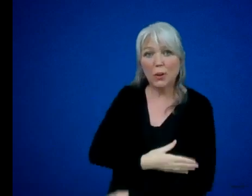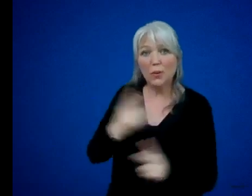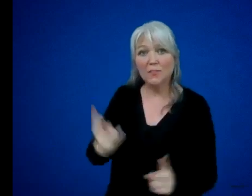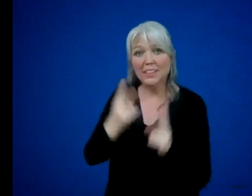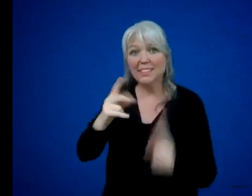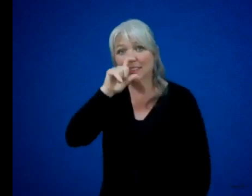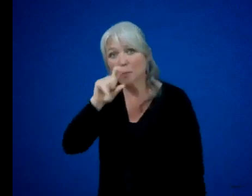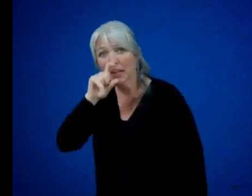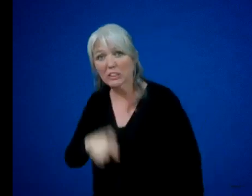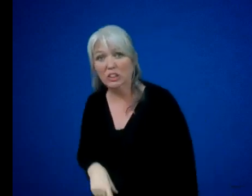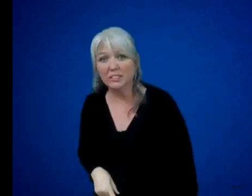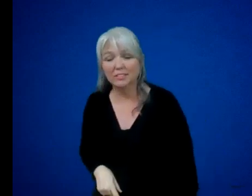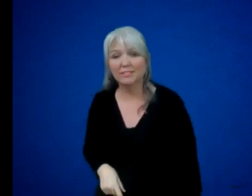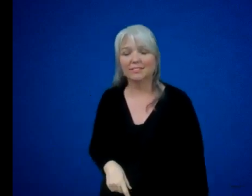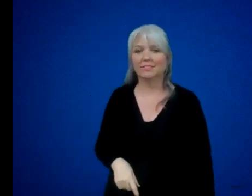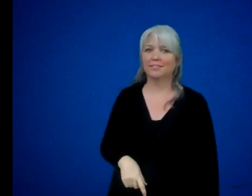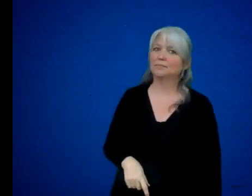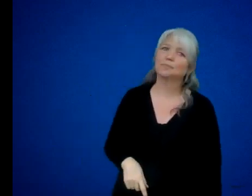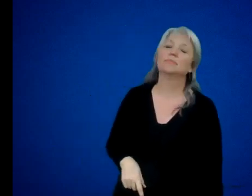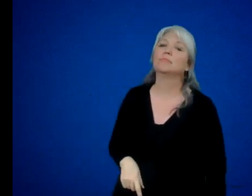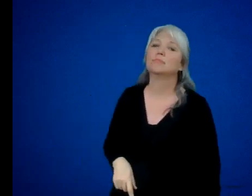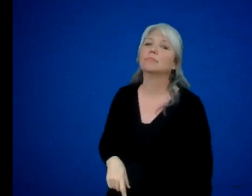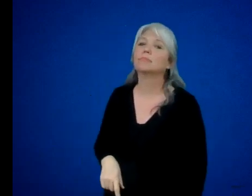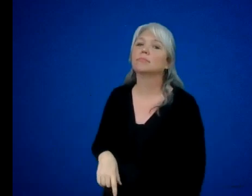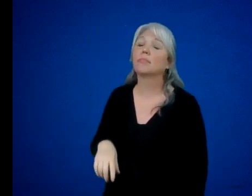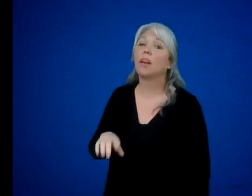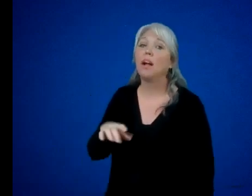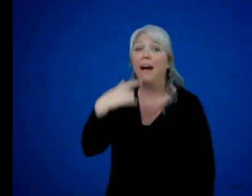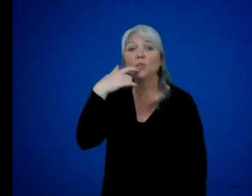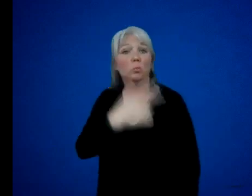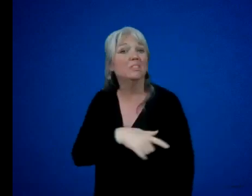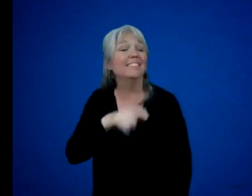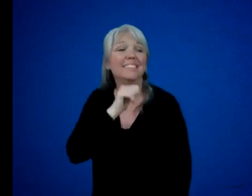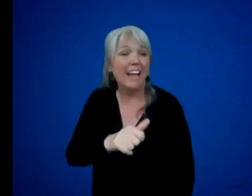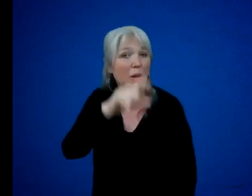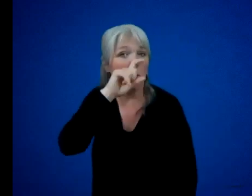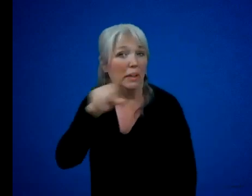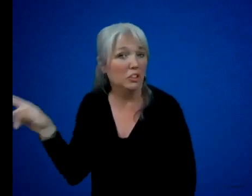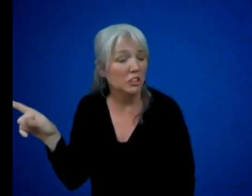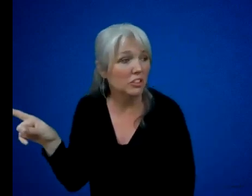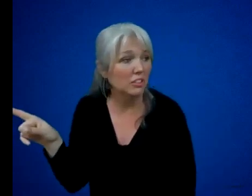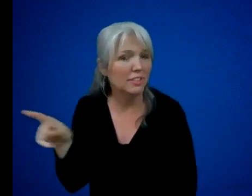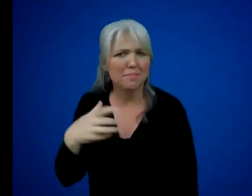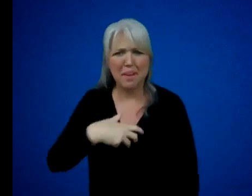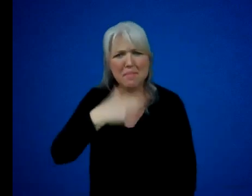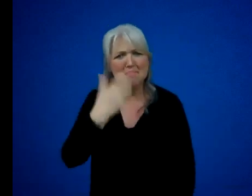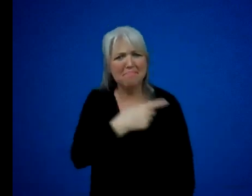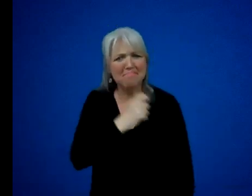witch. She's not a witch, I told them. It made me mad the way they wouldn't listen to me